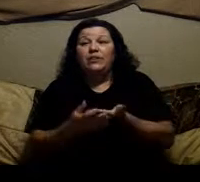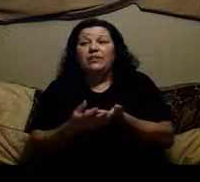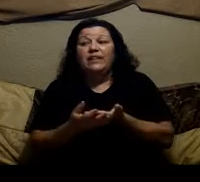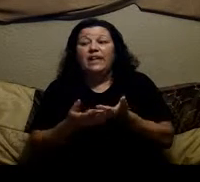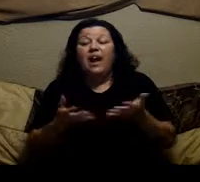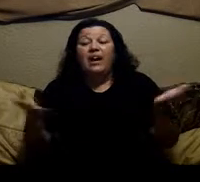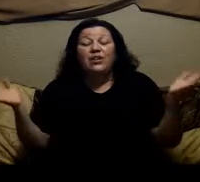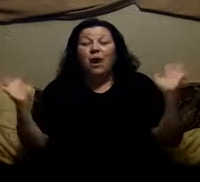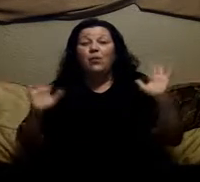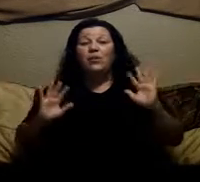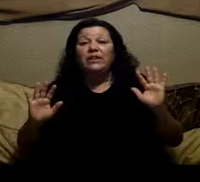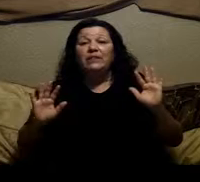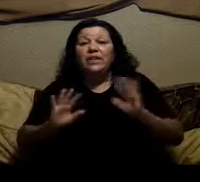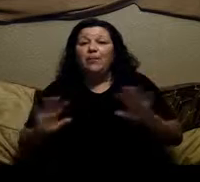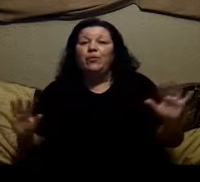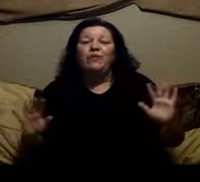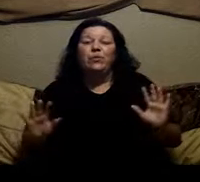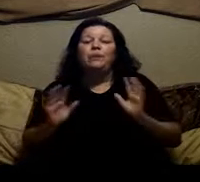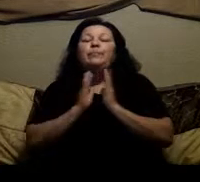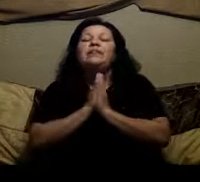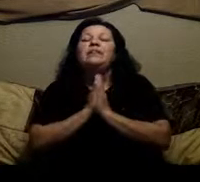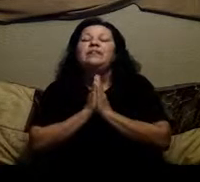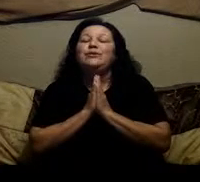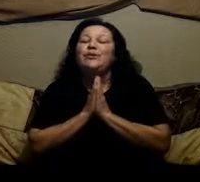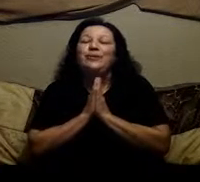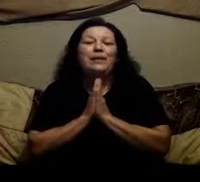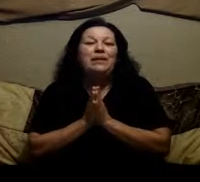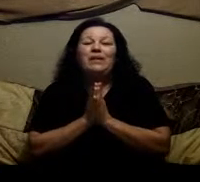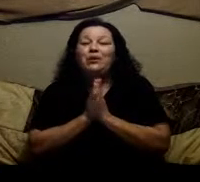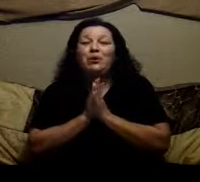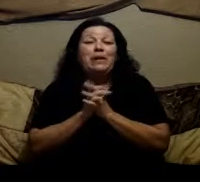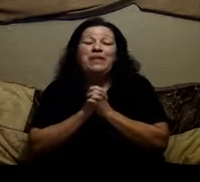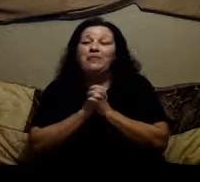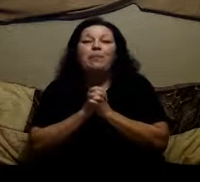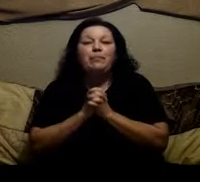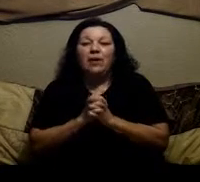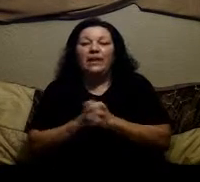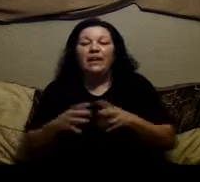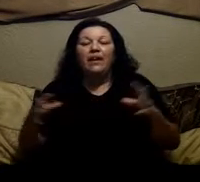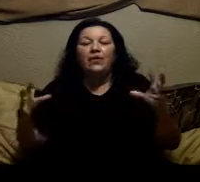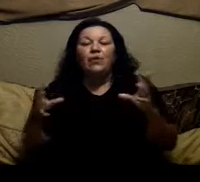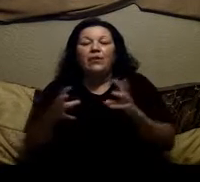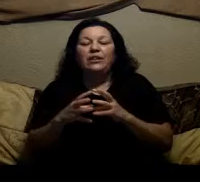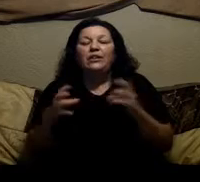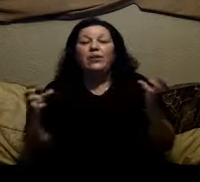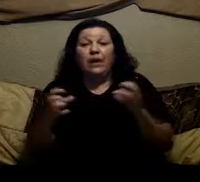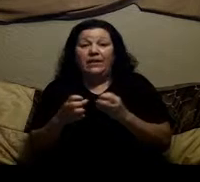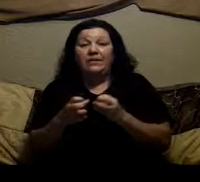sit there and say you know i'm willing to give up whatever you want but please don't let me don't make me give up my bread you know they're into the grains